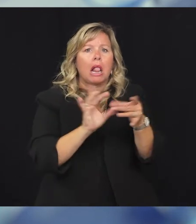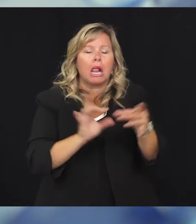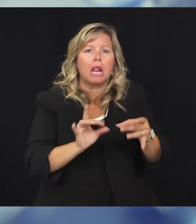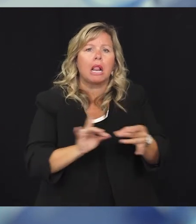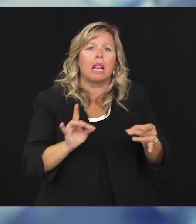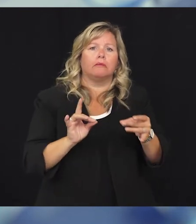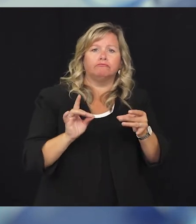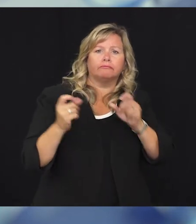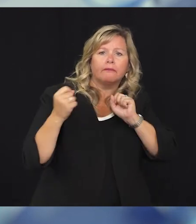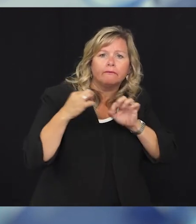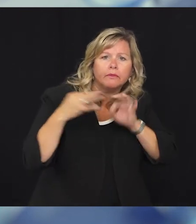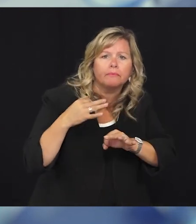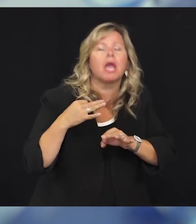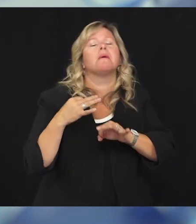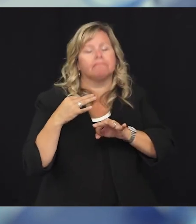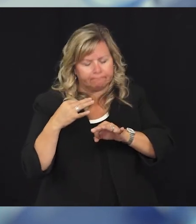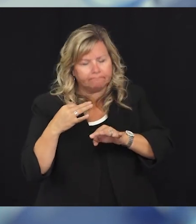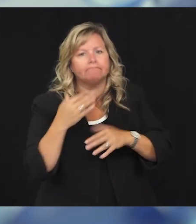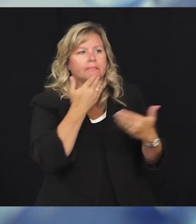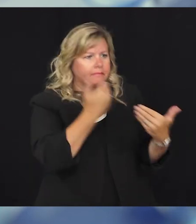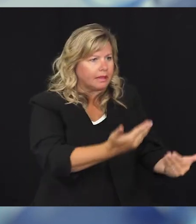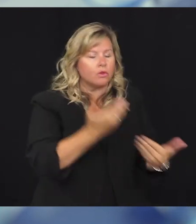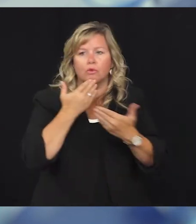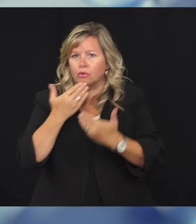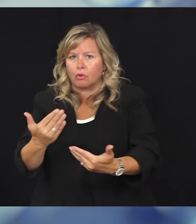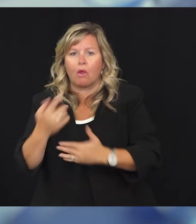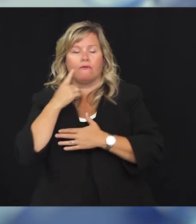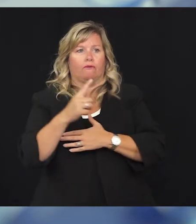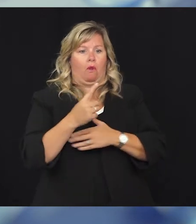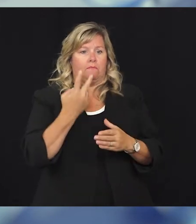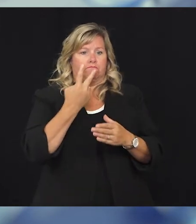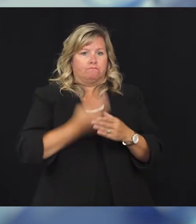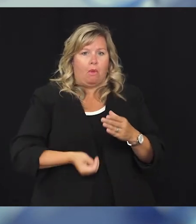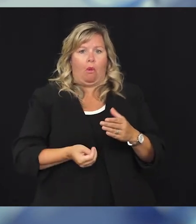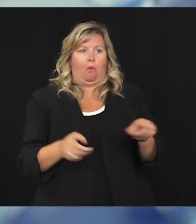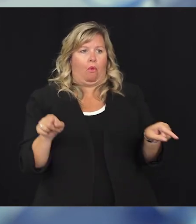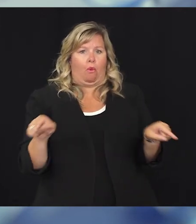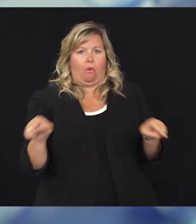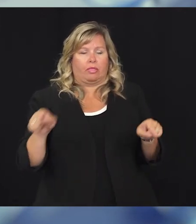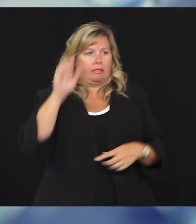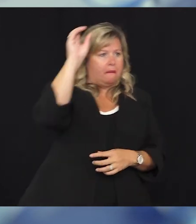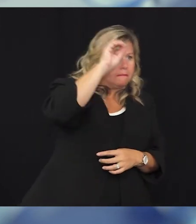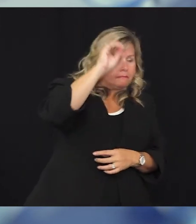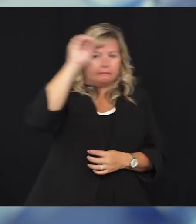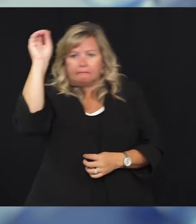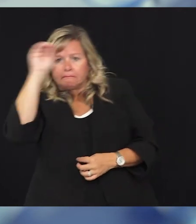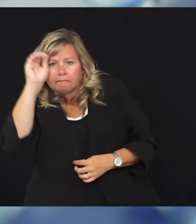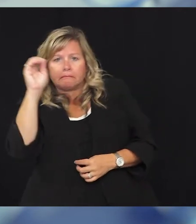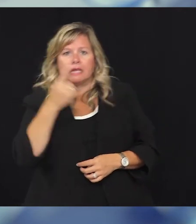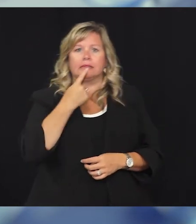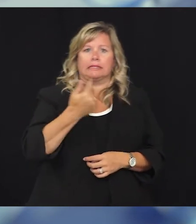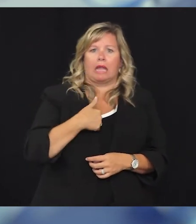want to express my gratitude to those of you on both sides of this issue